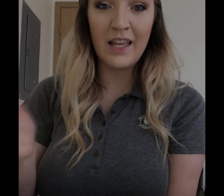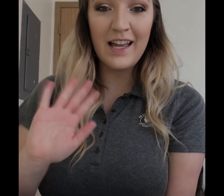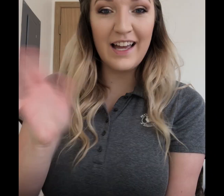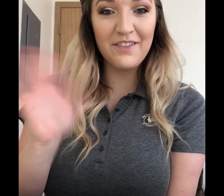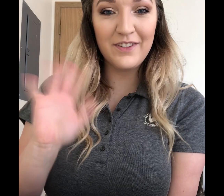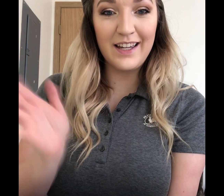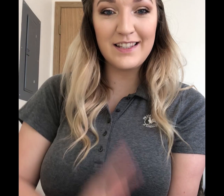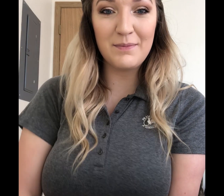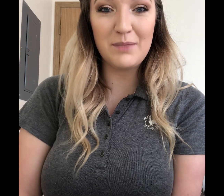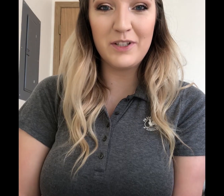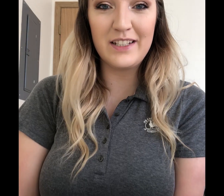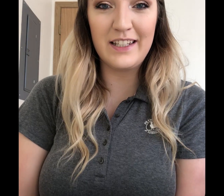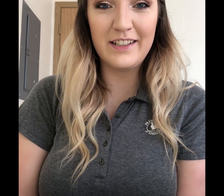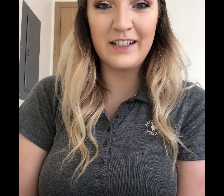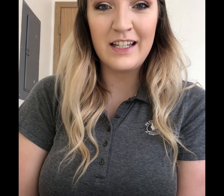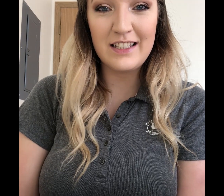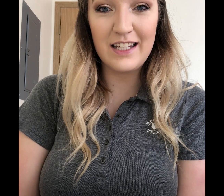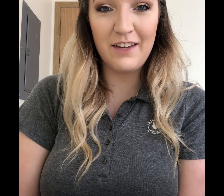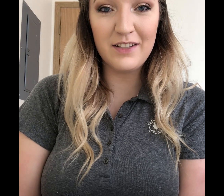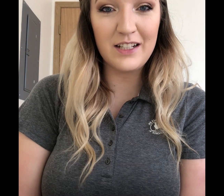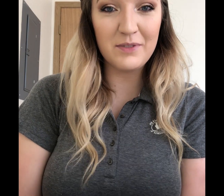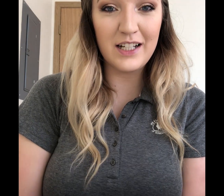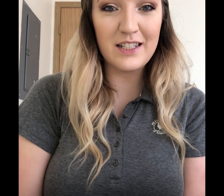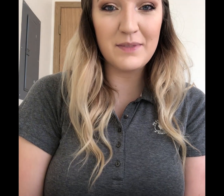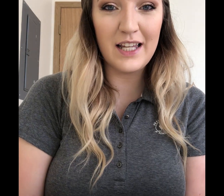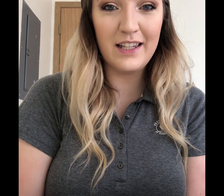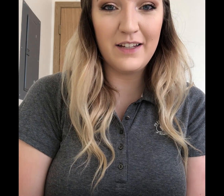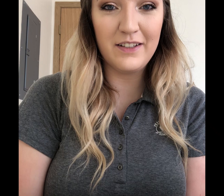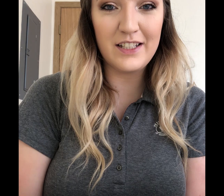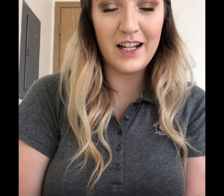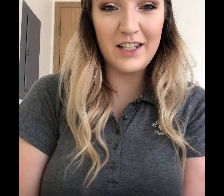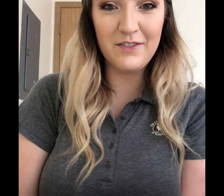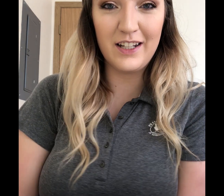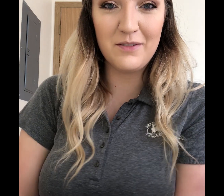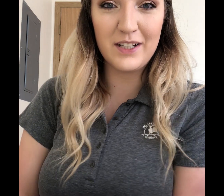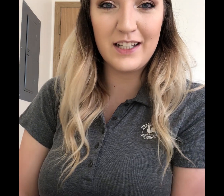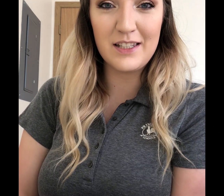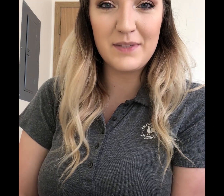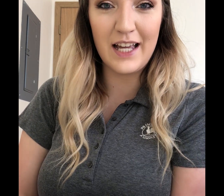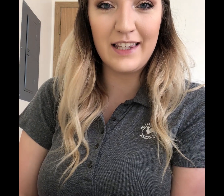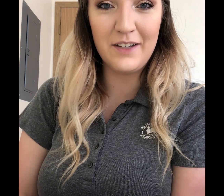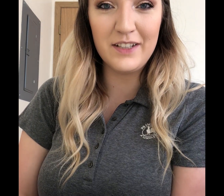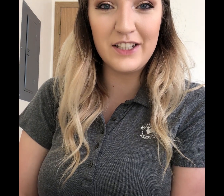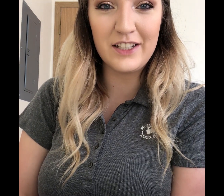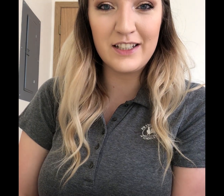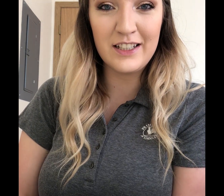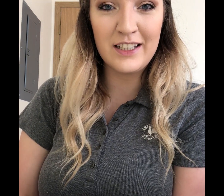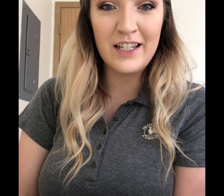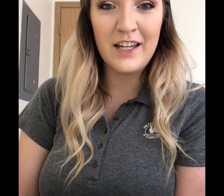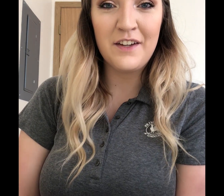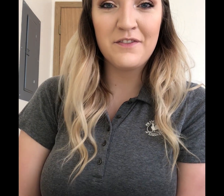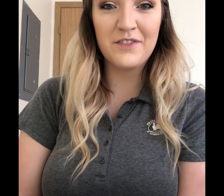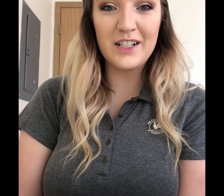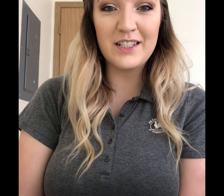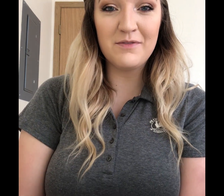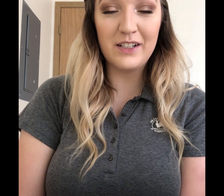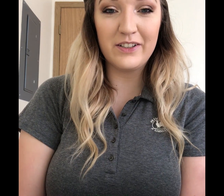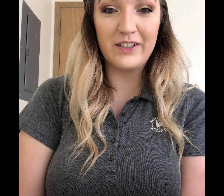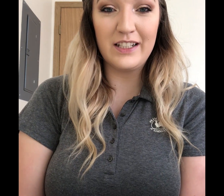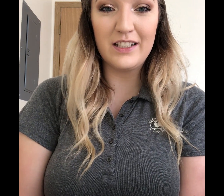Hi friends, Miss Bridget here. Today we're going to work on some sign language. Are you ready to work on some sign language? First, we are going to